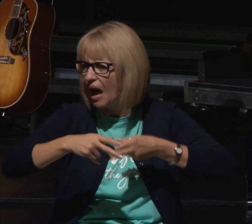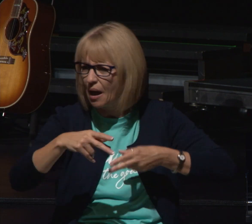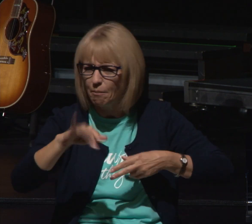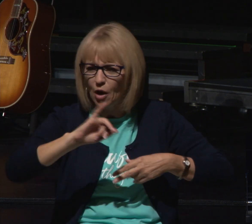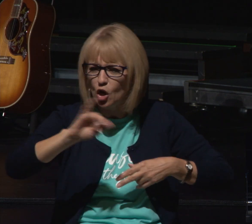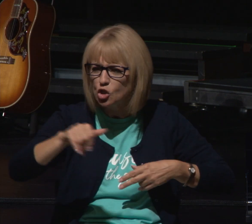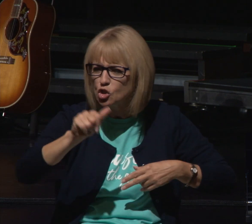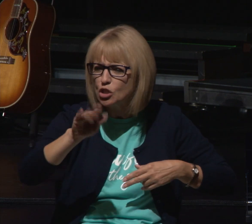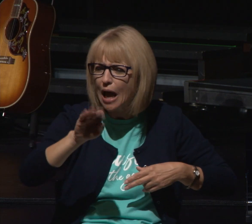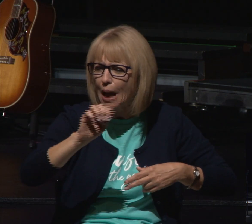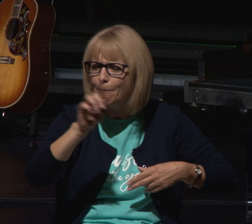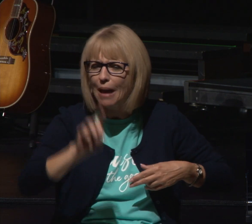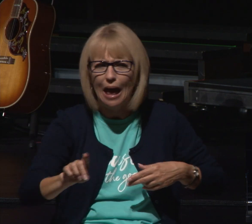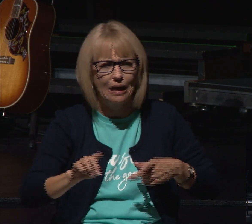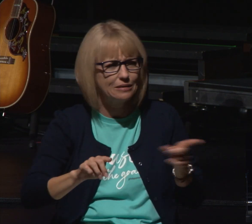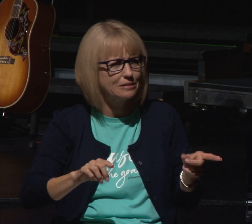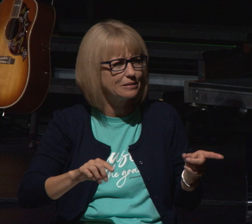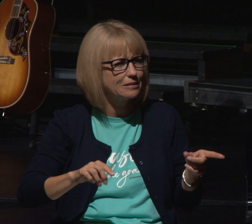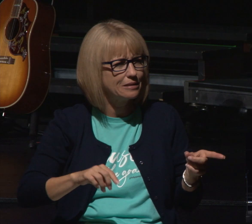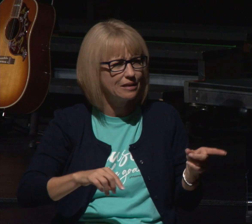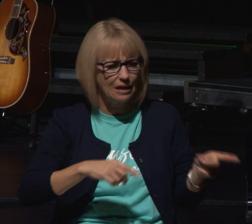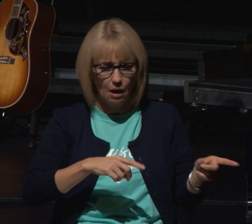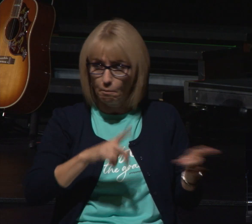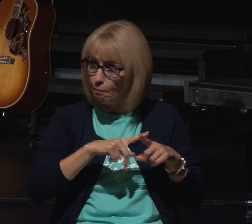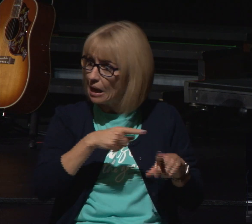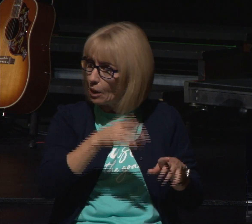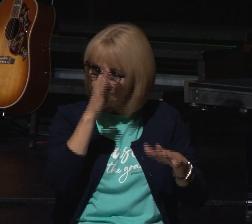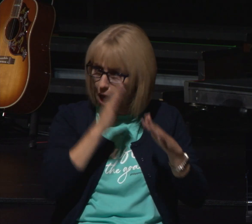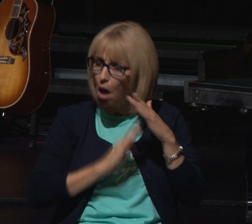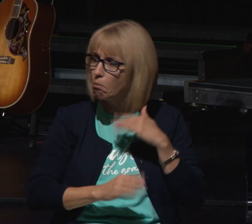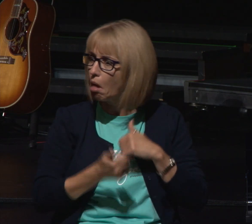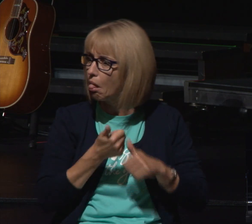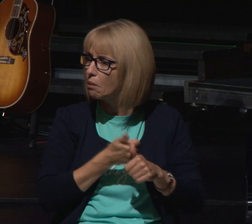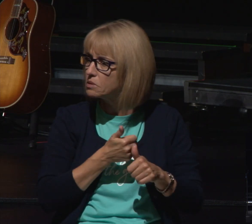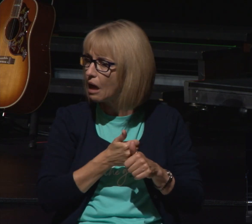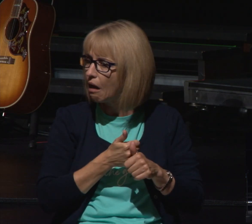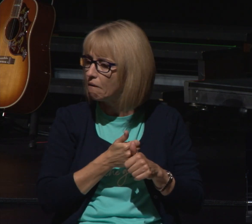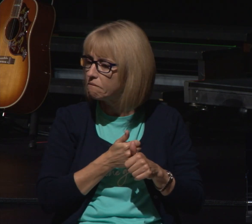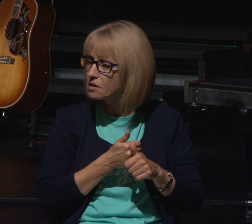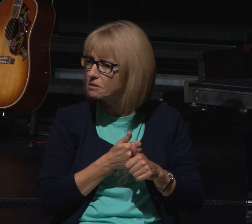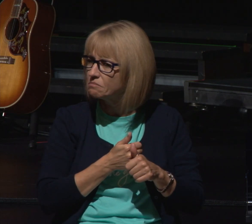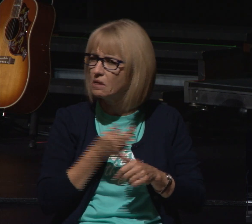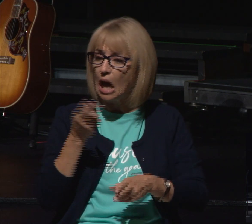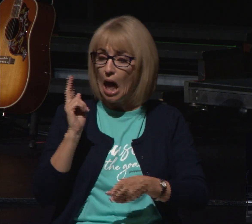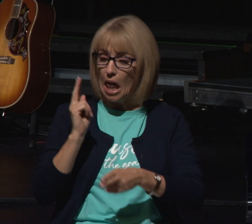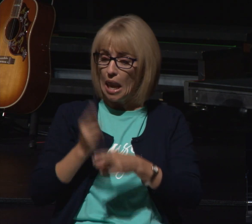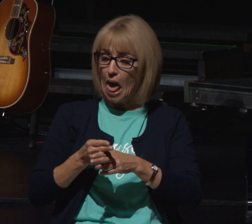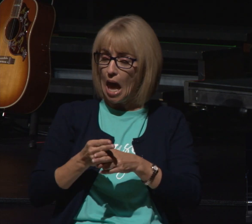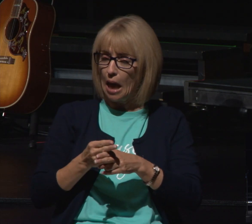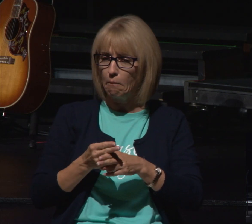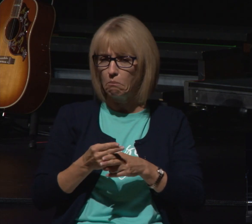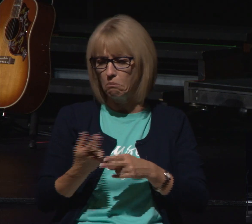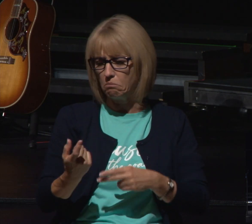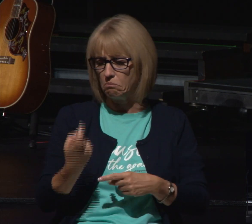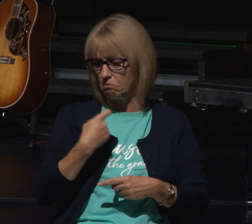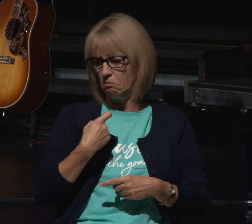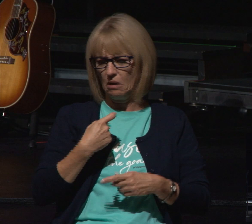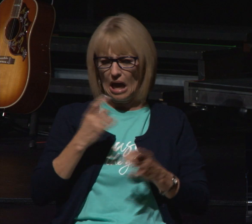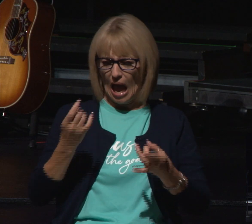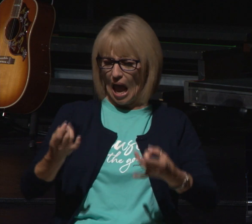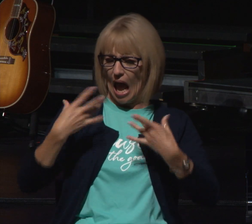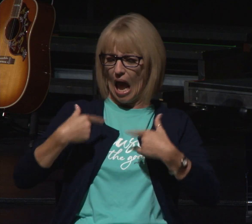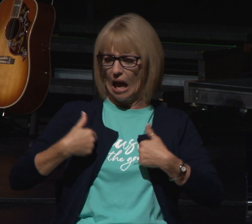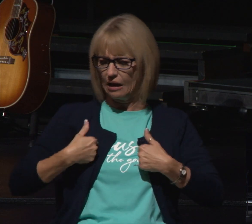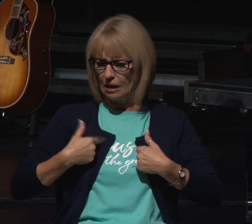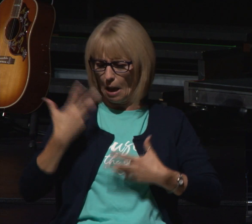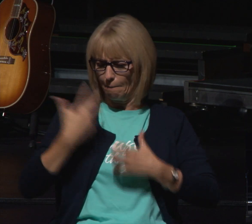here's this guy growing up says he's more honorable than his brothers but he didn't let his name the setback the hatred or the